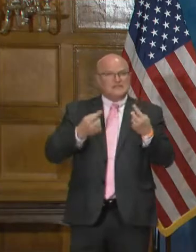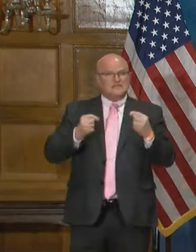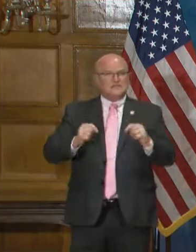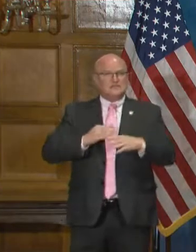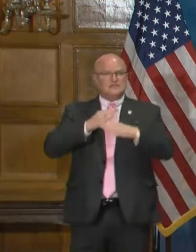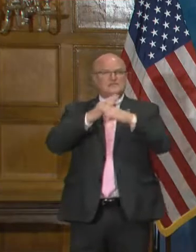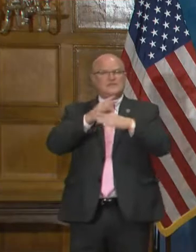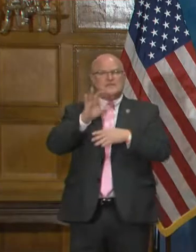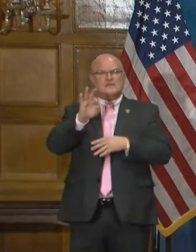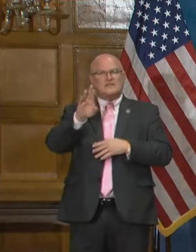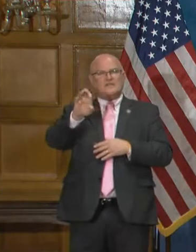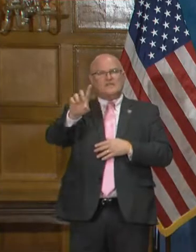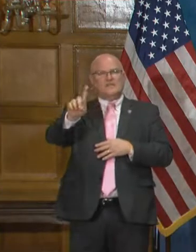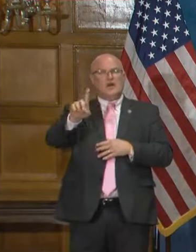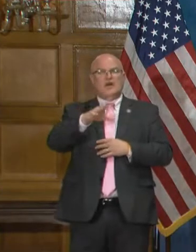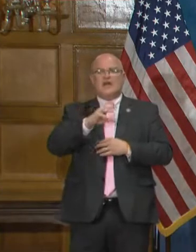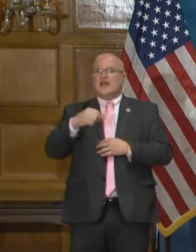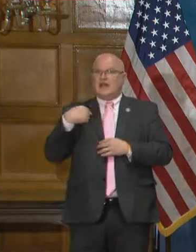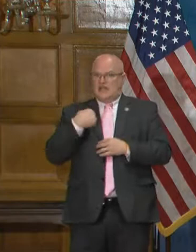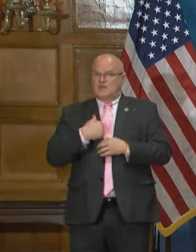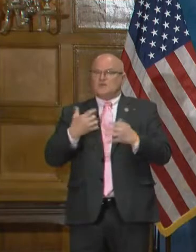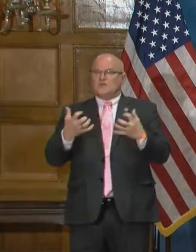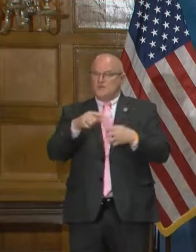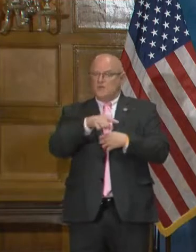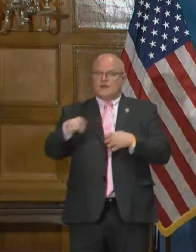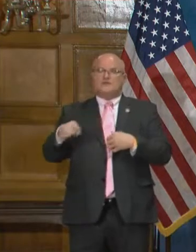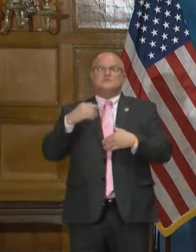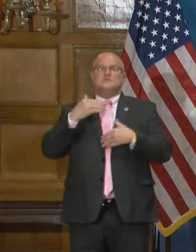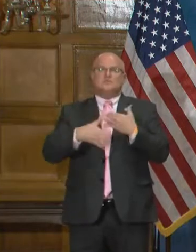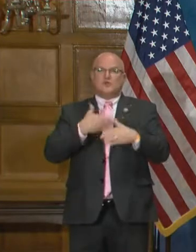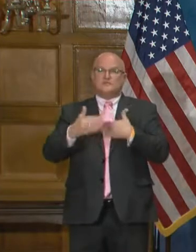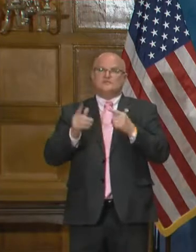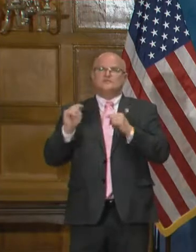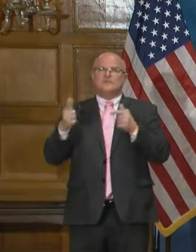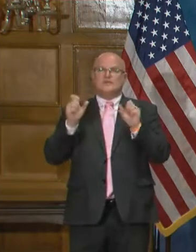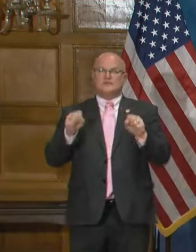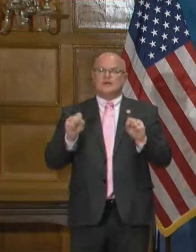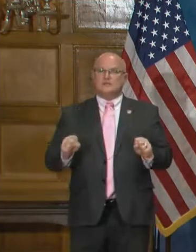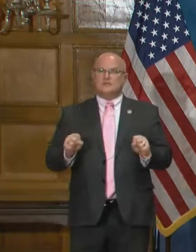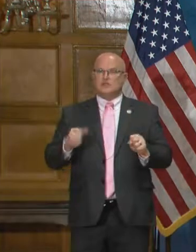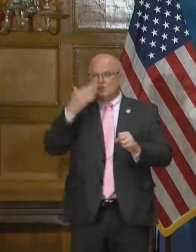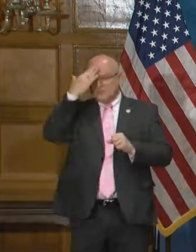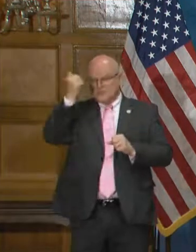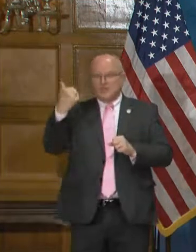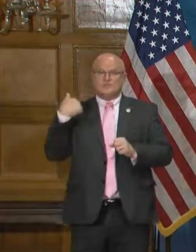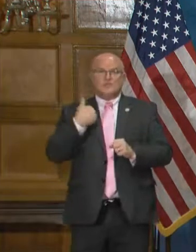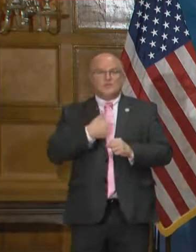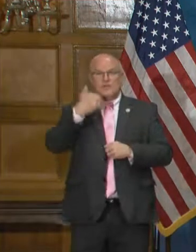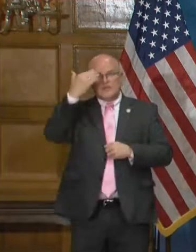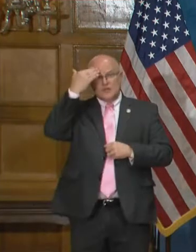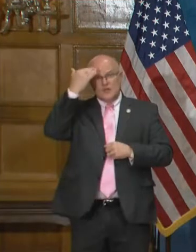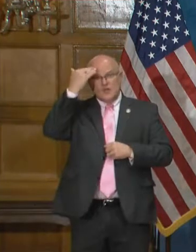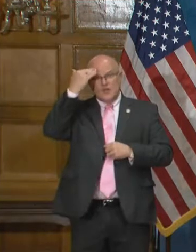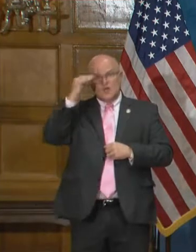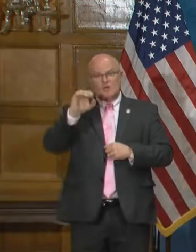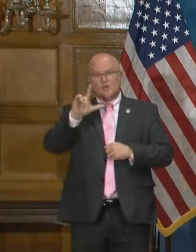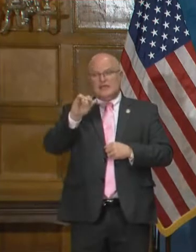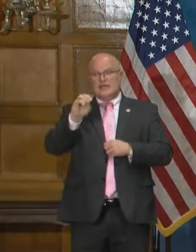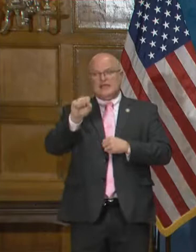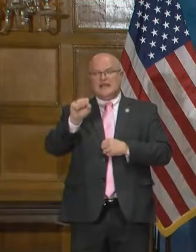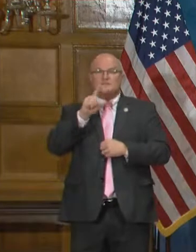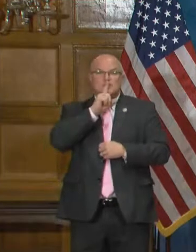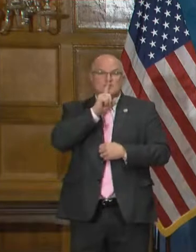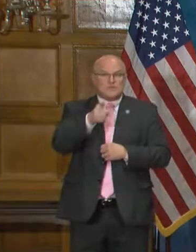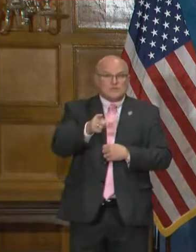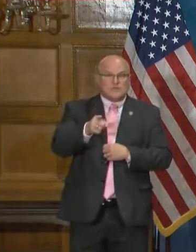trying to prevent fraud. And, uh, we want them to be able to process those as quickly as possible because we know the legitimate claims really